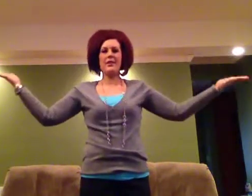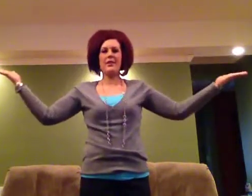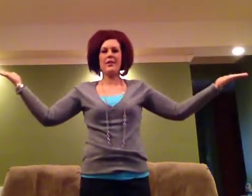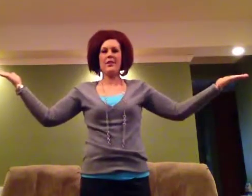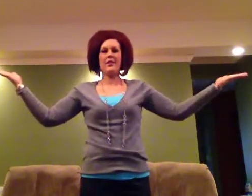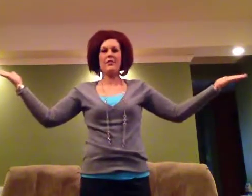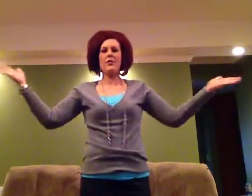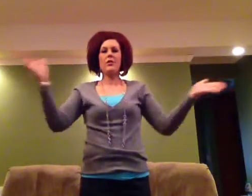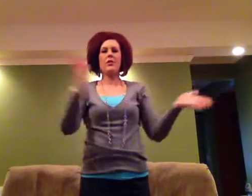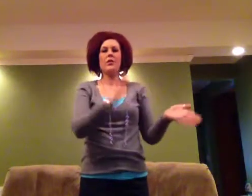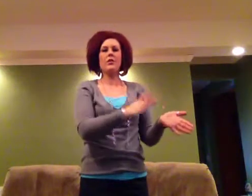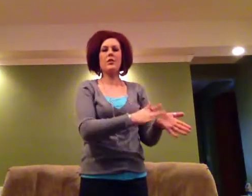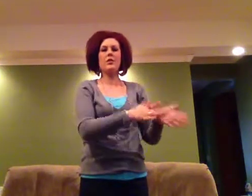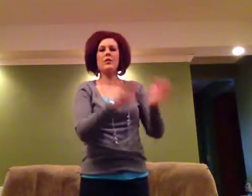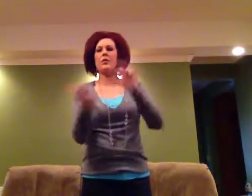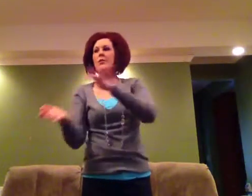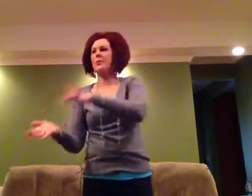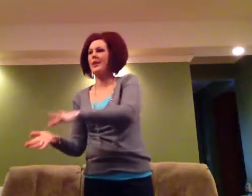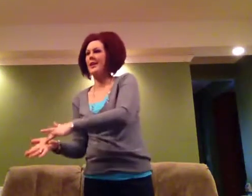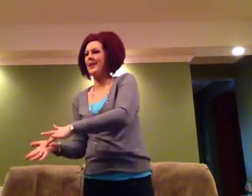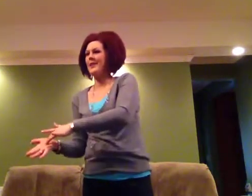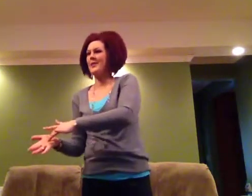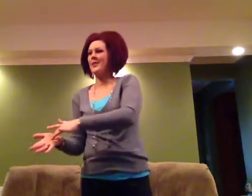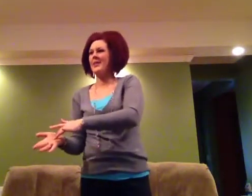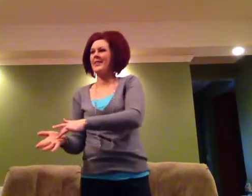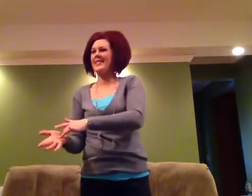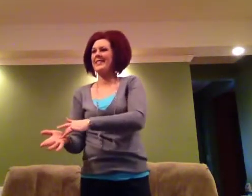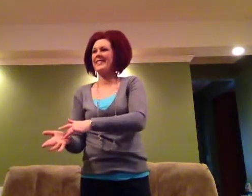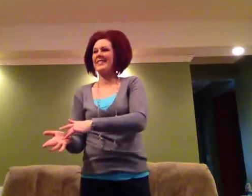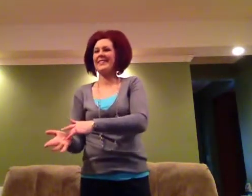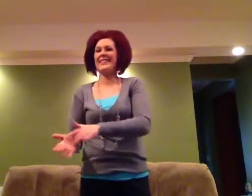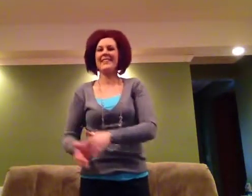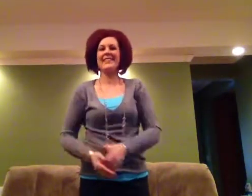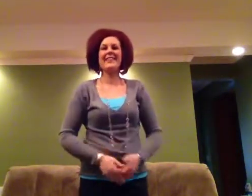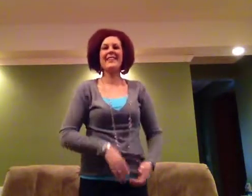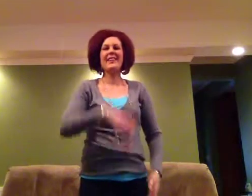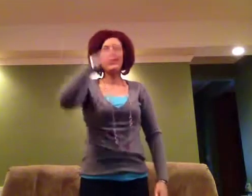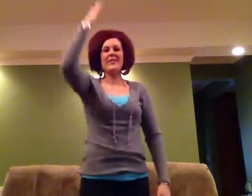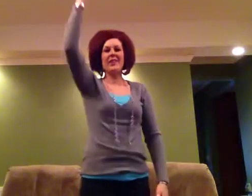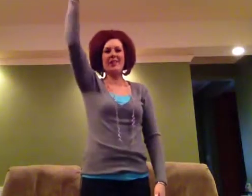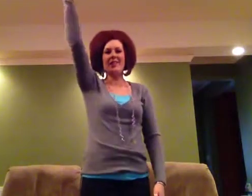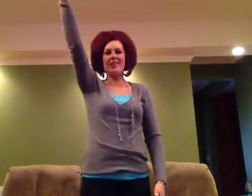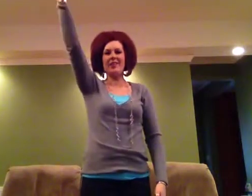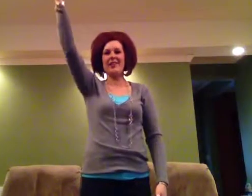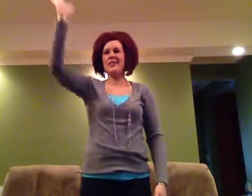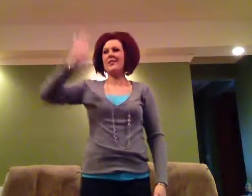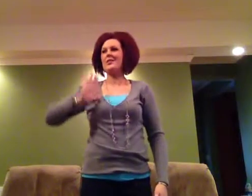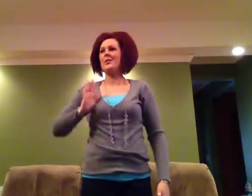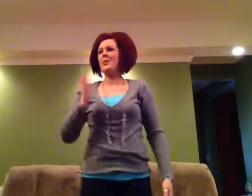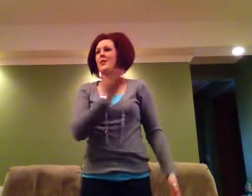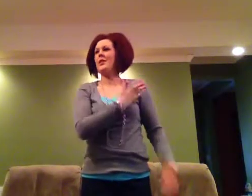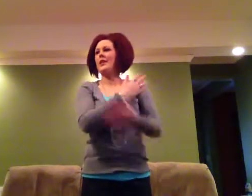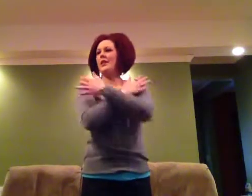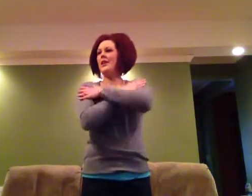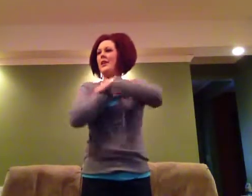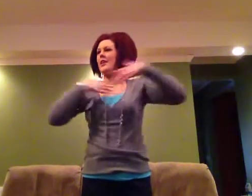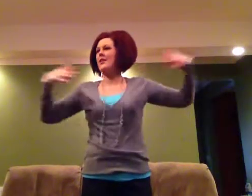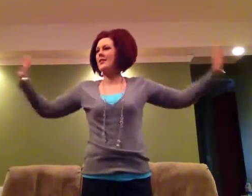for you, baby, right. And grace, we are